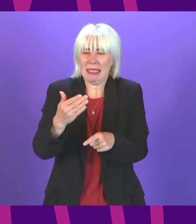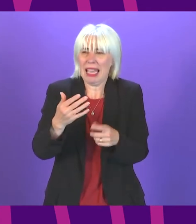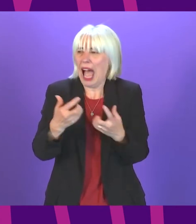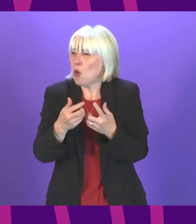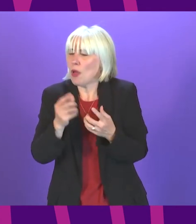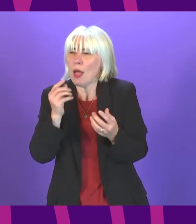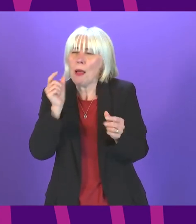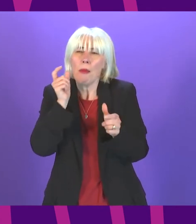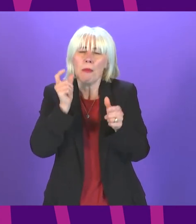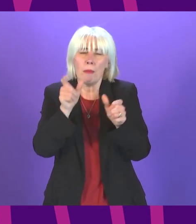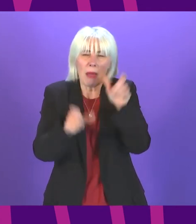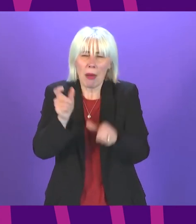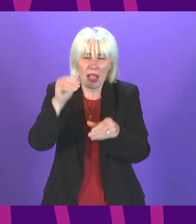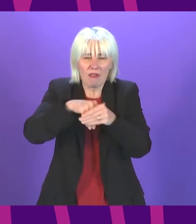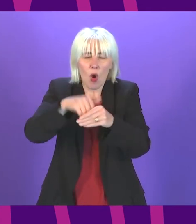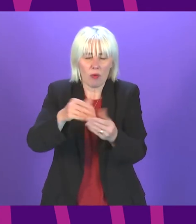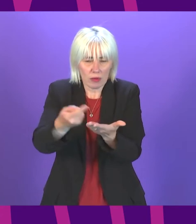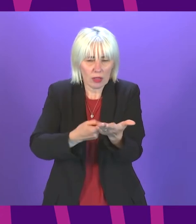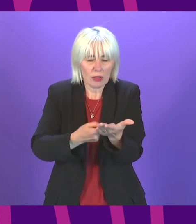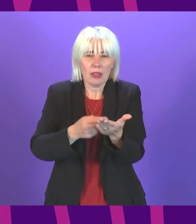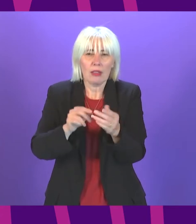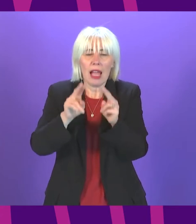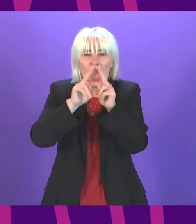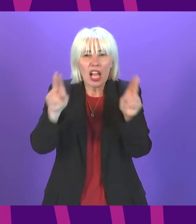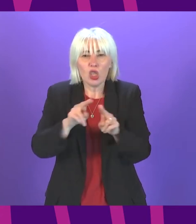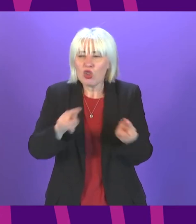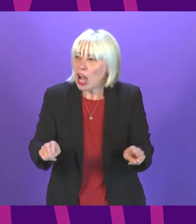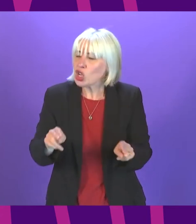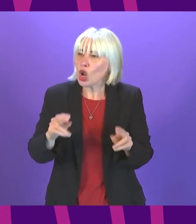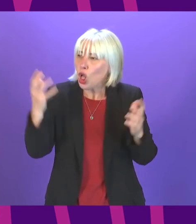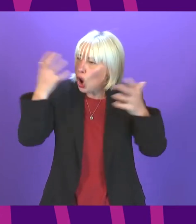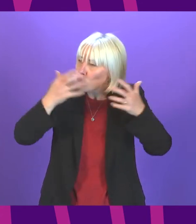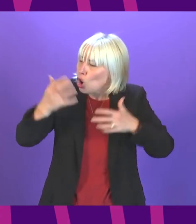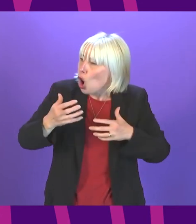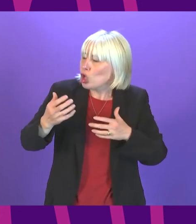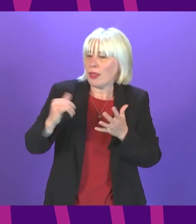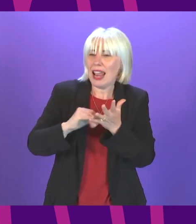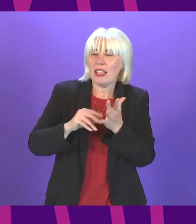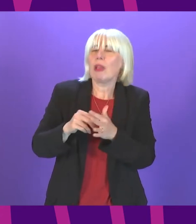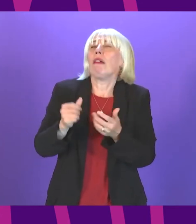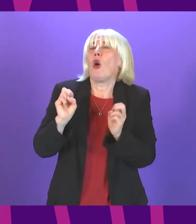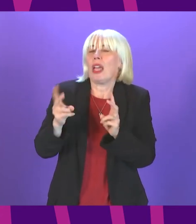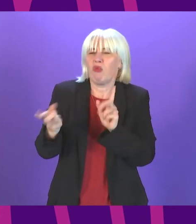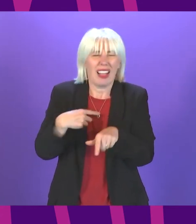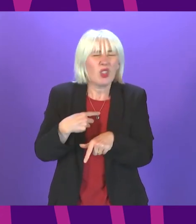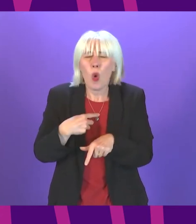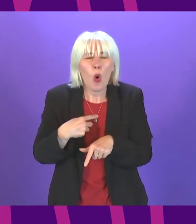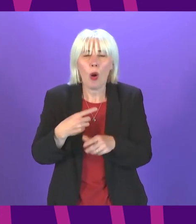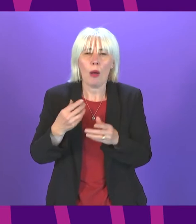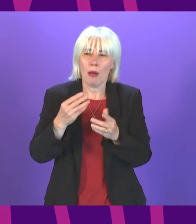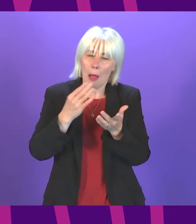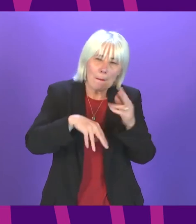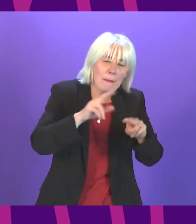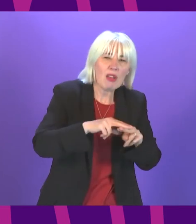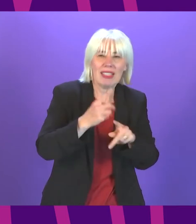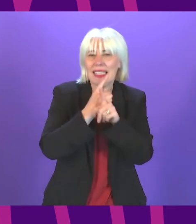it shouldn't have taken international concerns for the SNP to agree to act parents teachers and educational